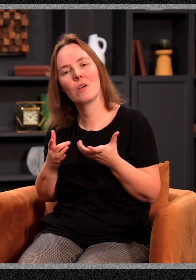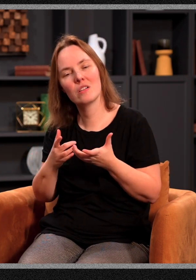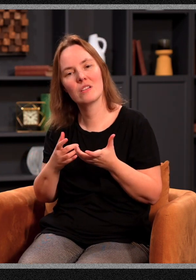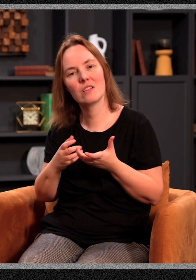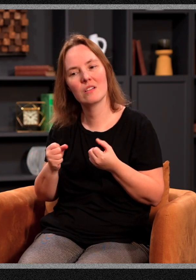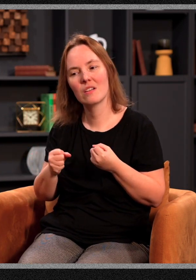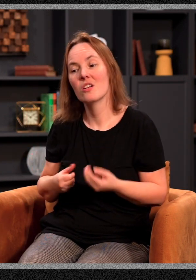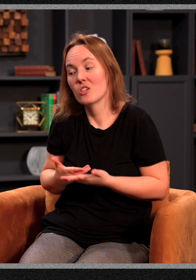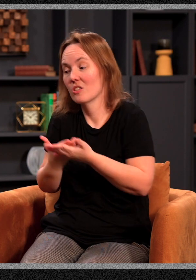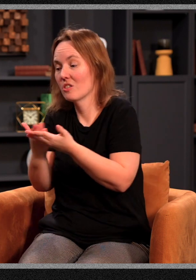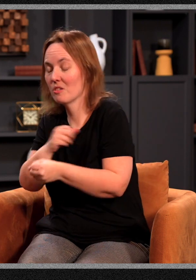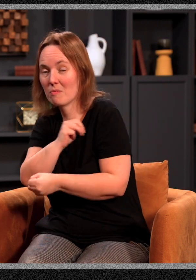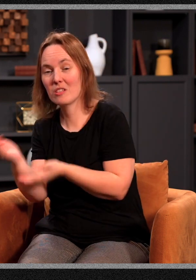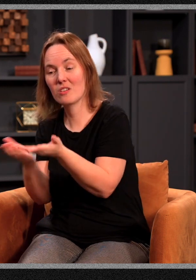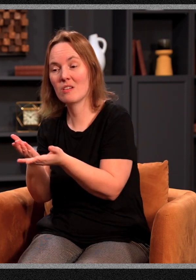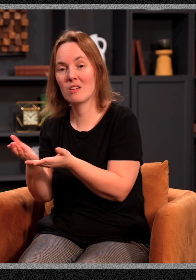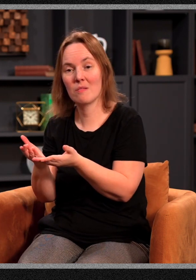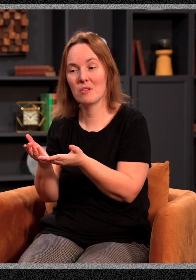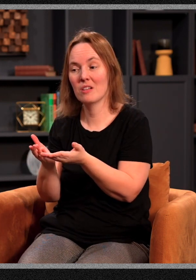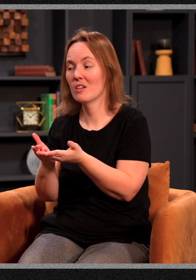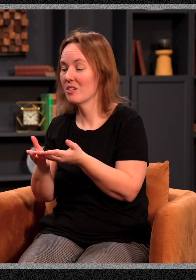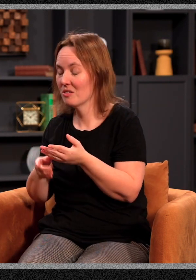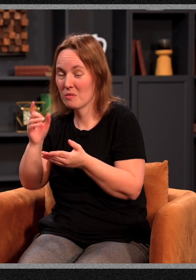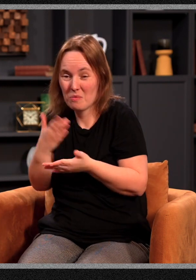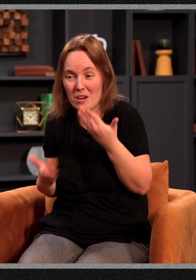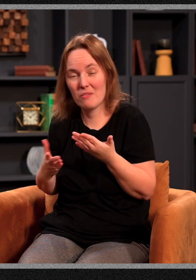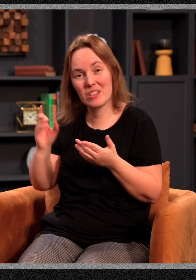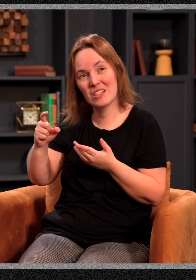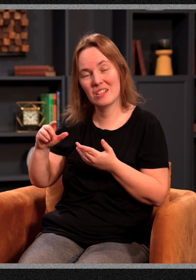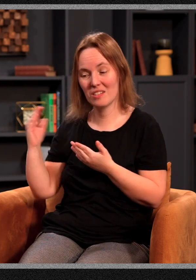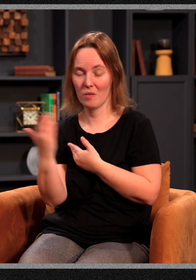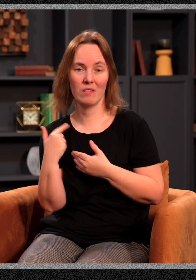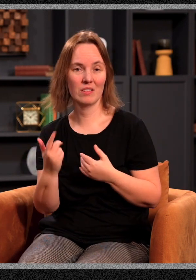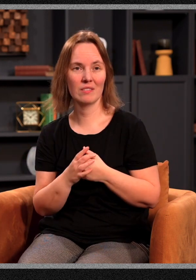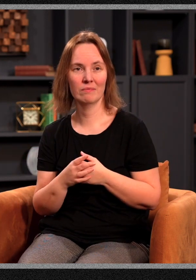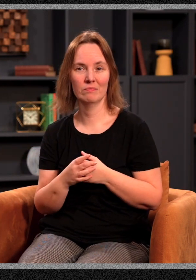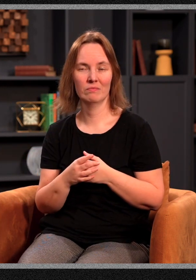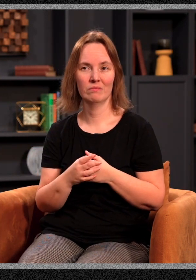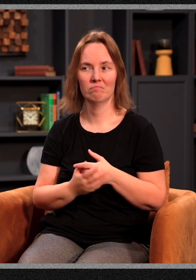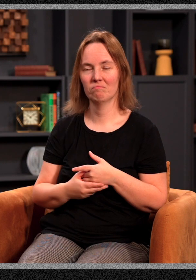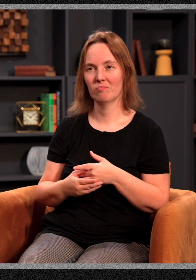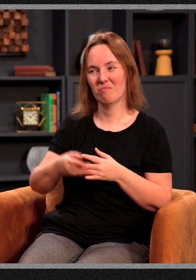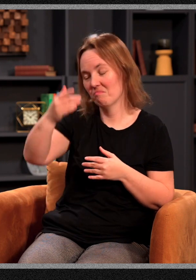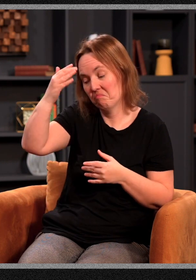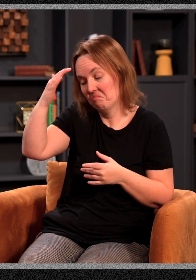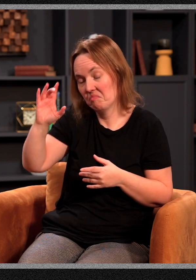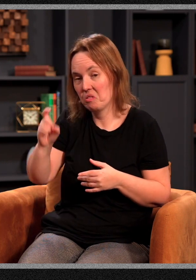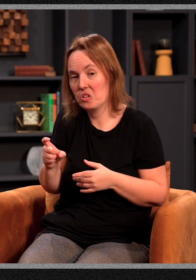administer him to whatever the need may be around us. That's all ministry is. You don't need Bible college training.